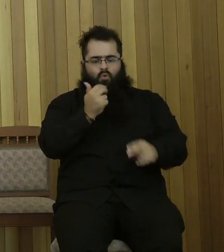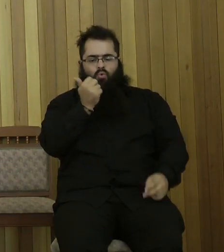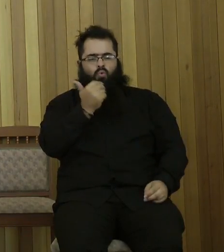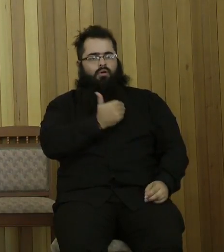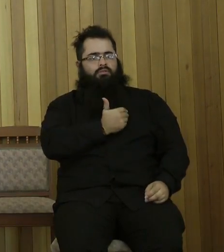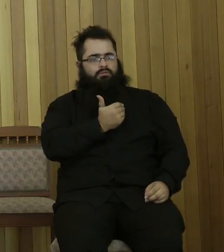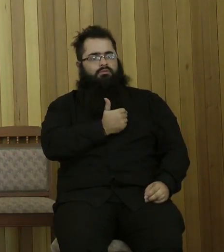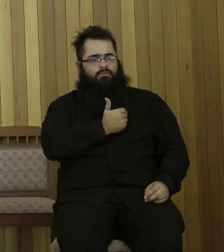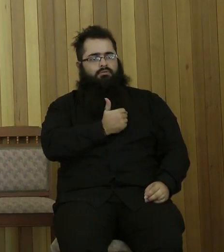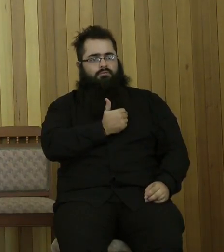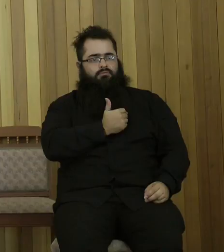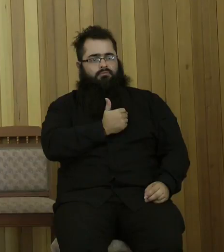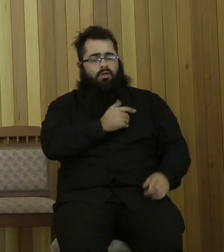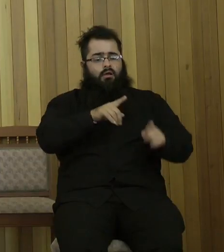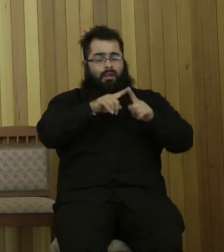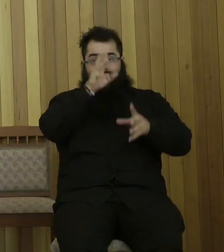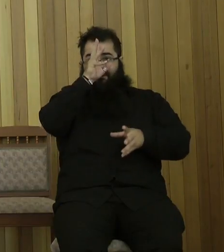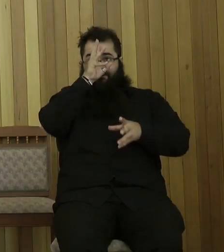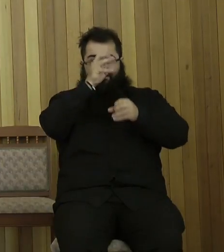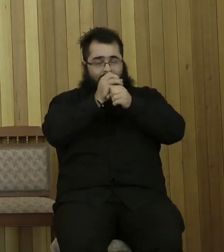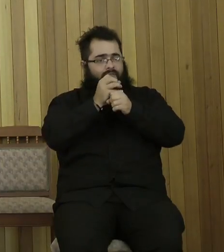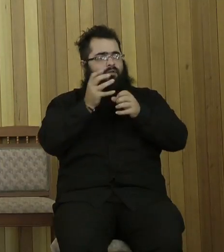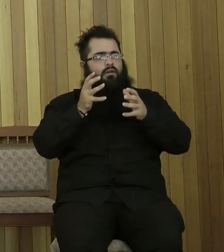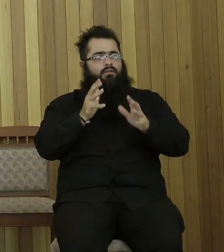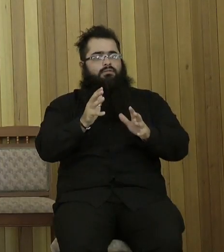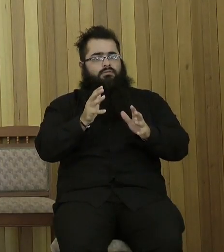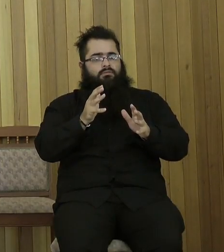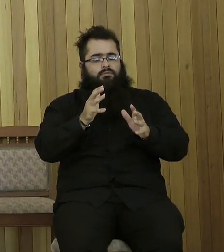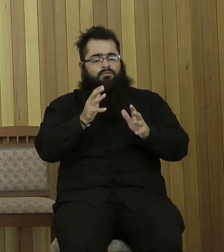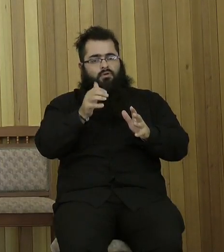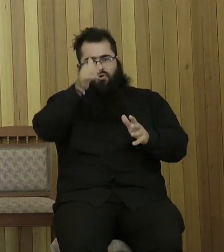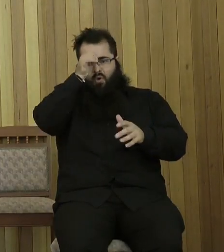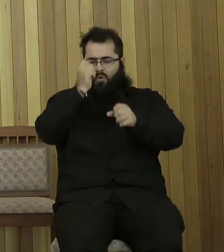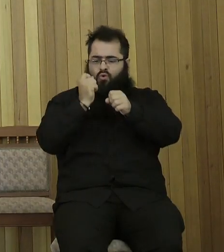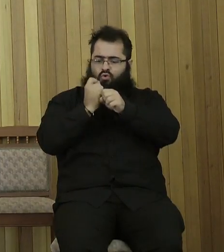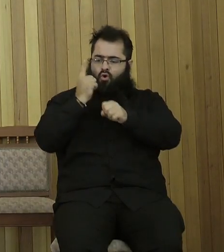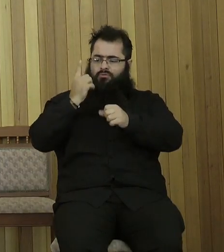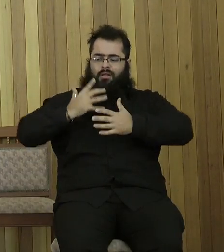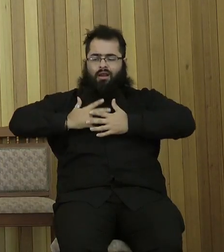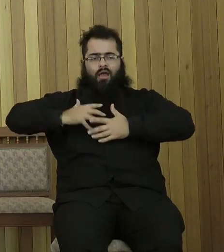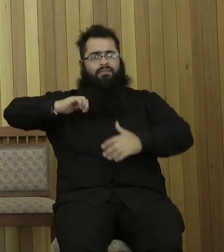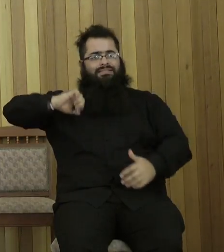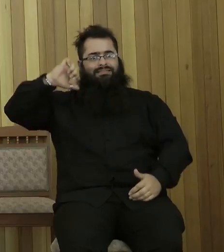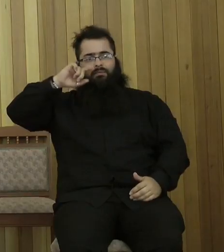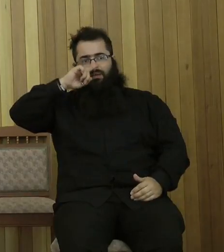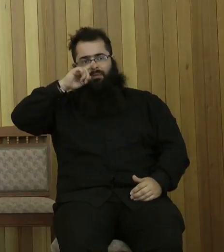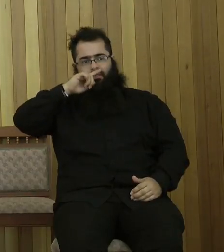He's also a God of faithfulness. In spite of God's love for His people, Israel wandered away from Him